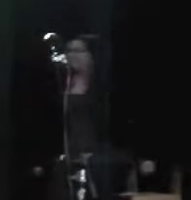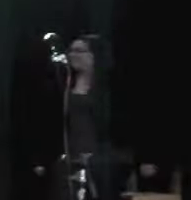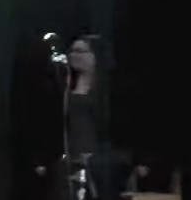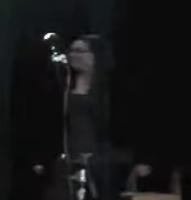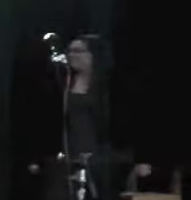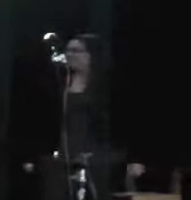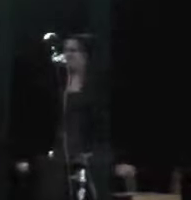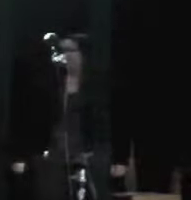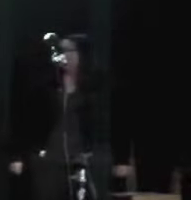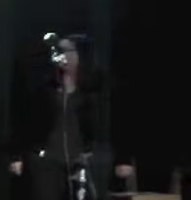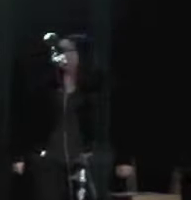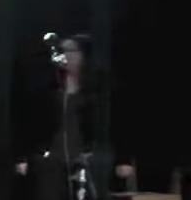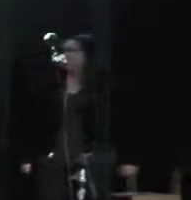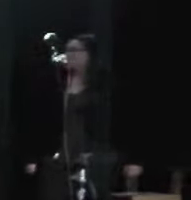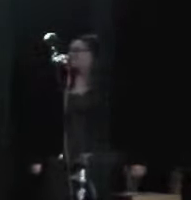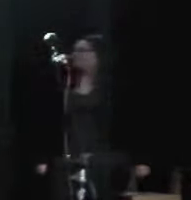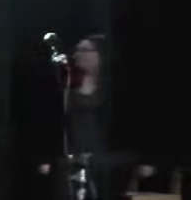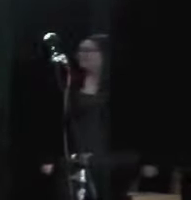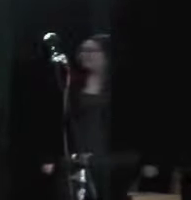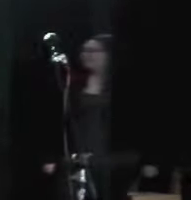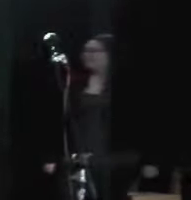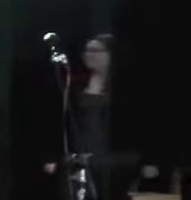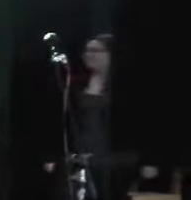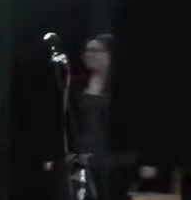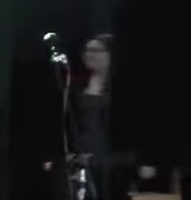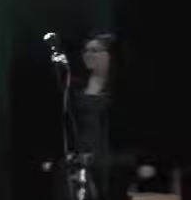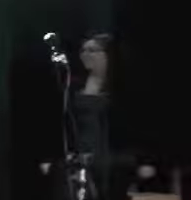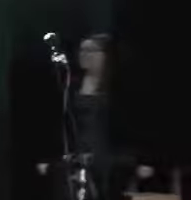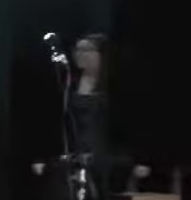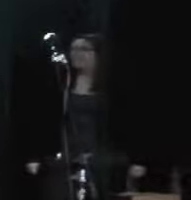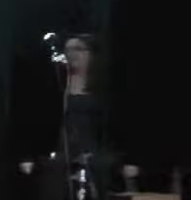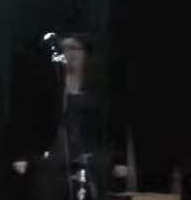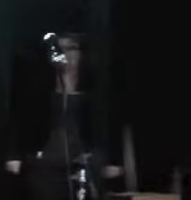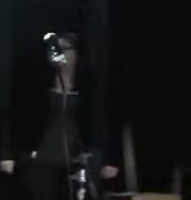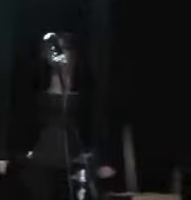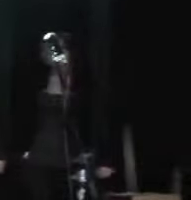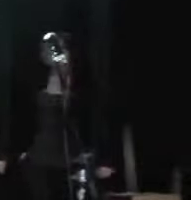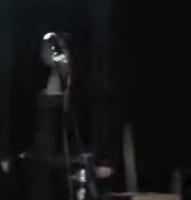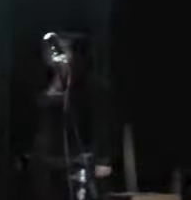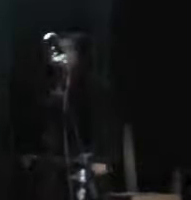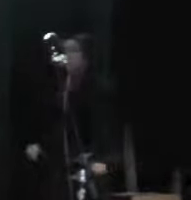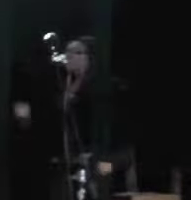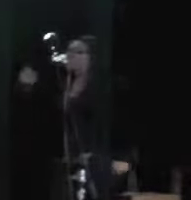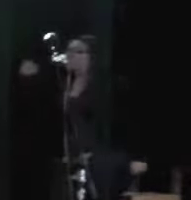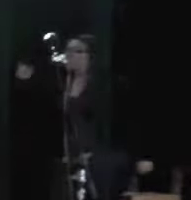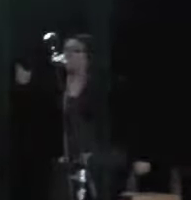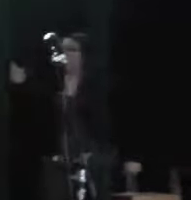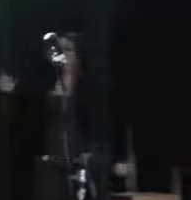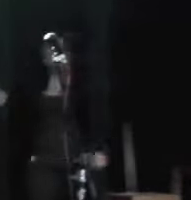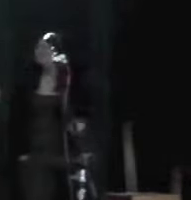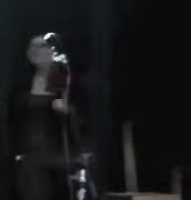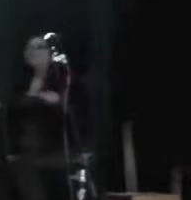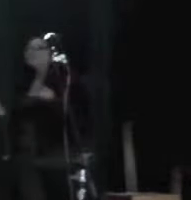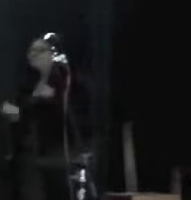mine, down in my heart, also with my support If you ever need a heart,